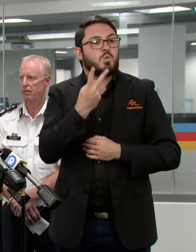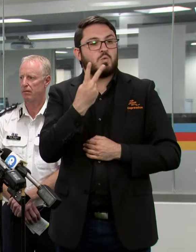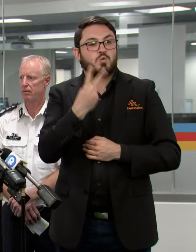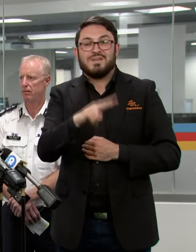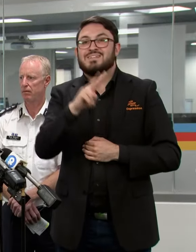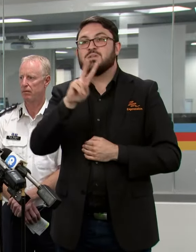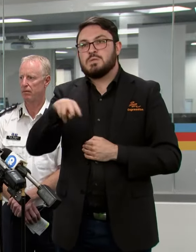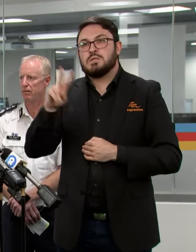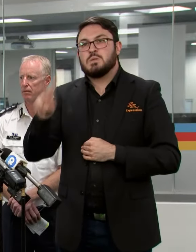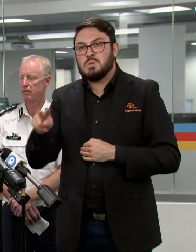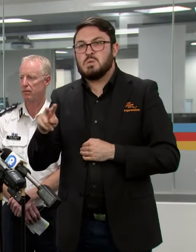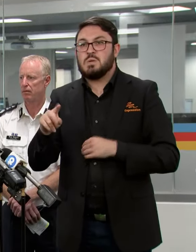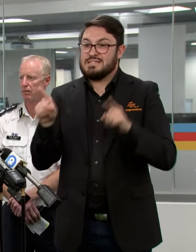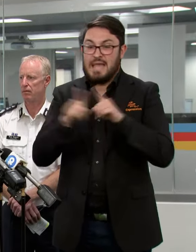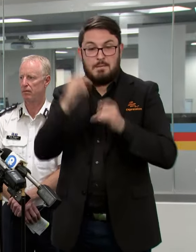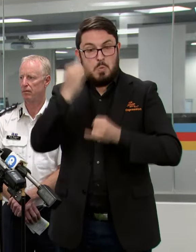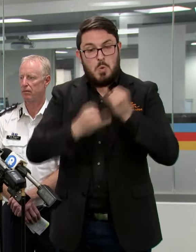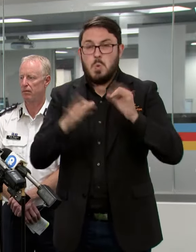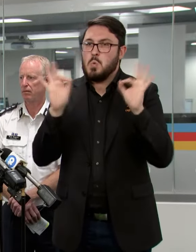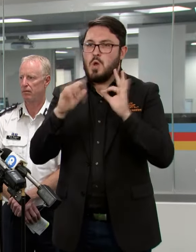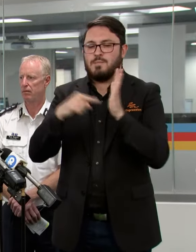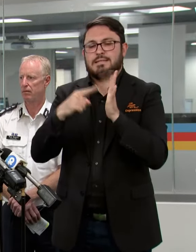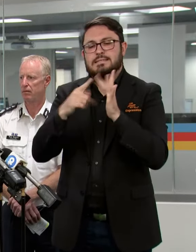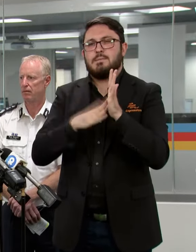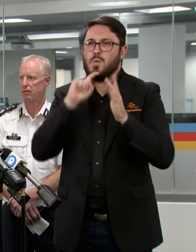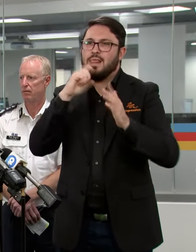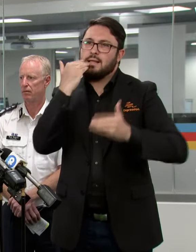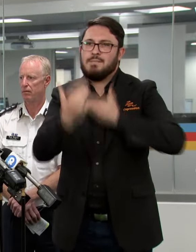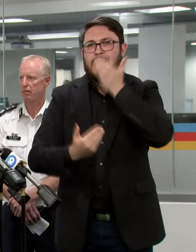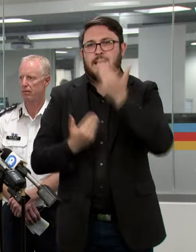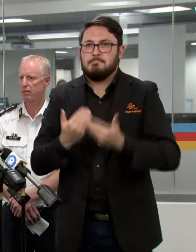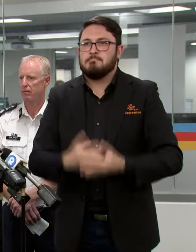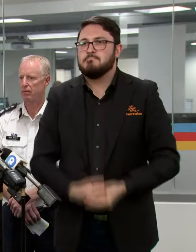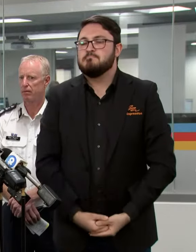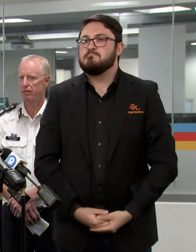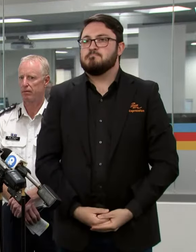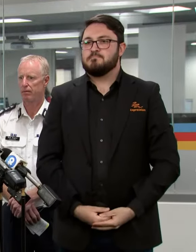as bad but Tim Weebush will be able to give more information on that.